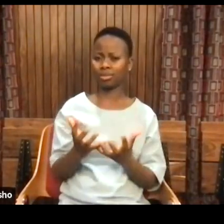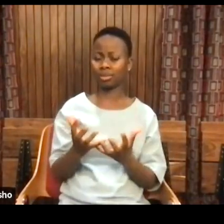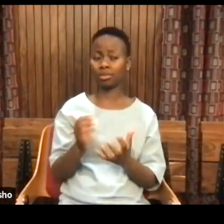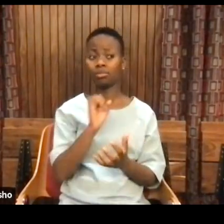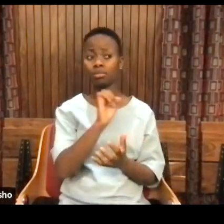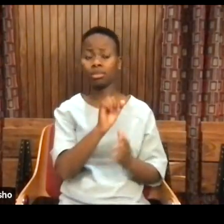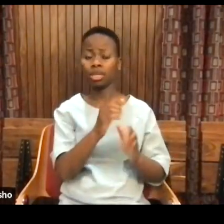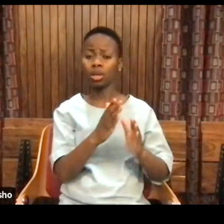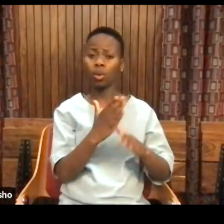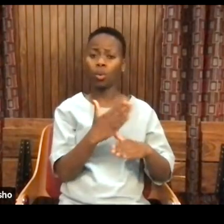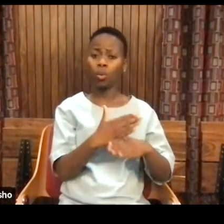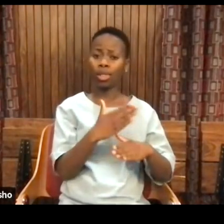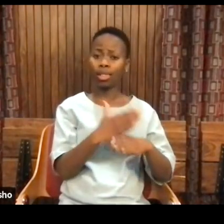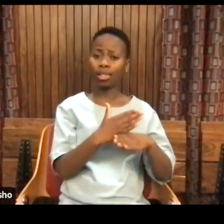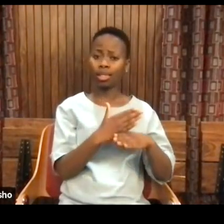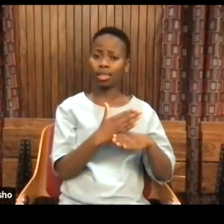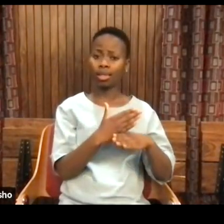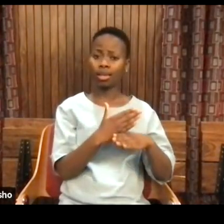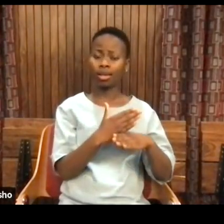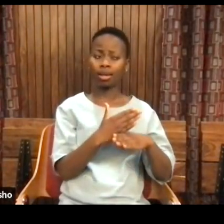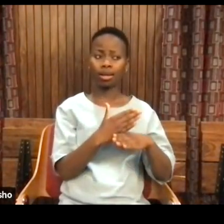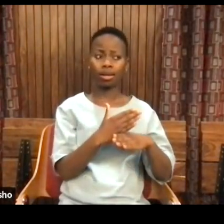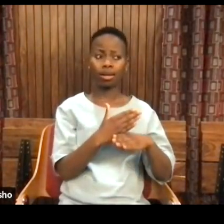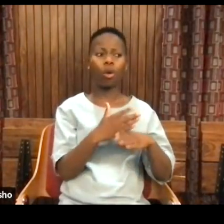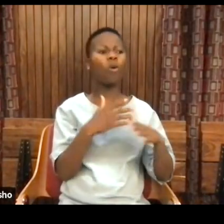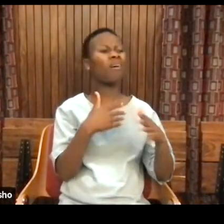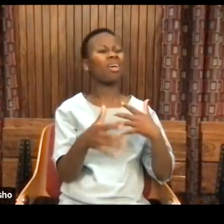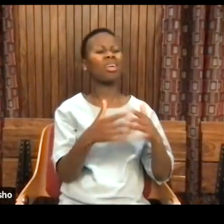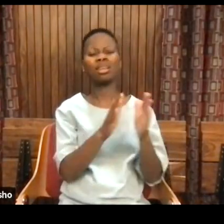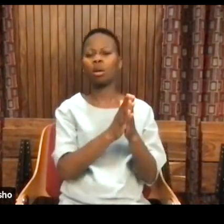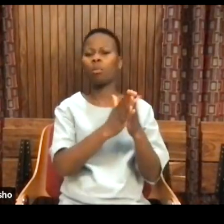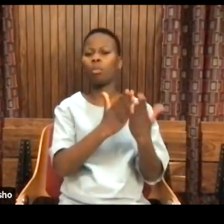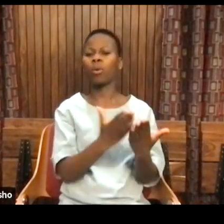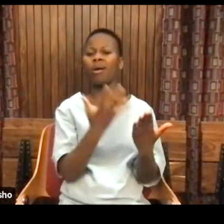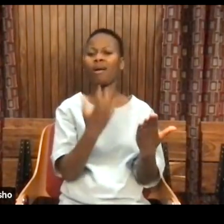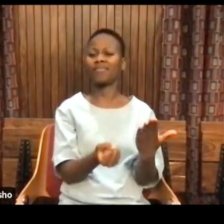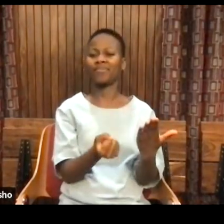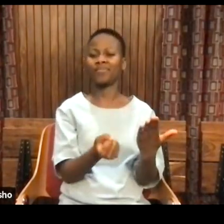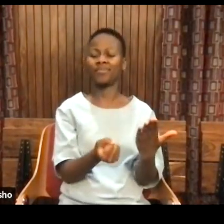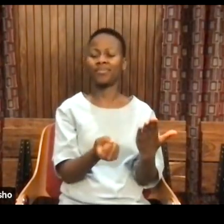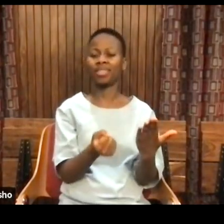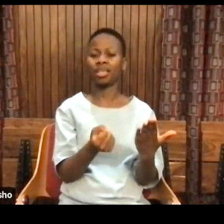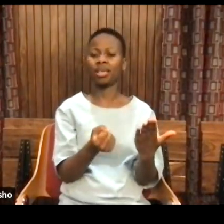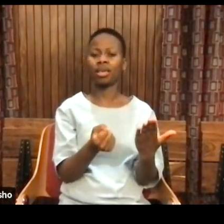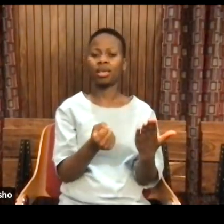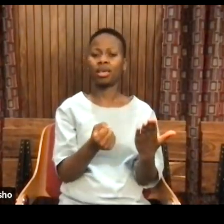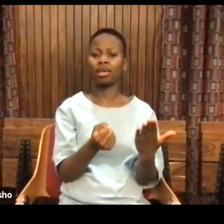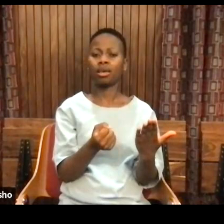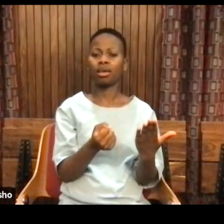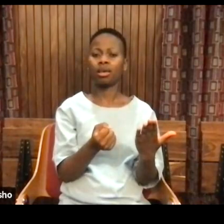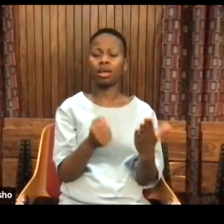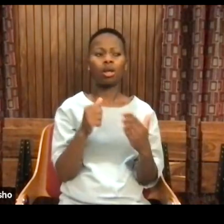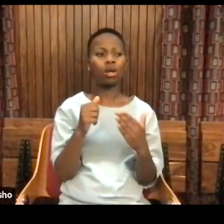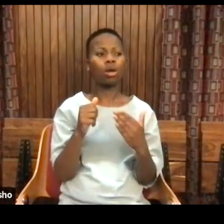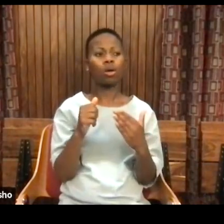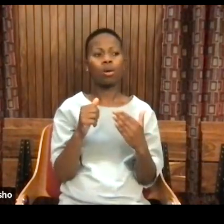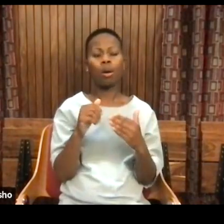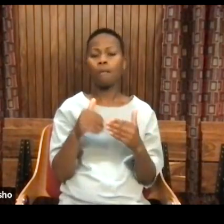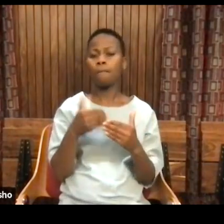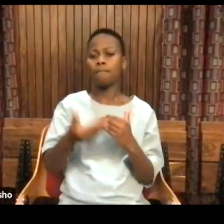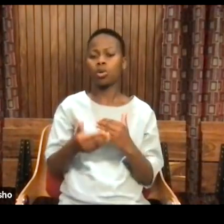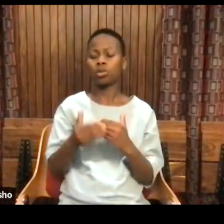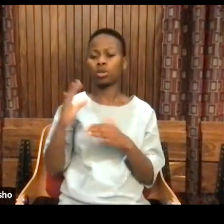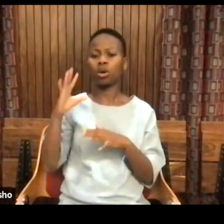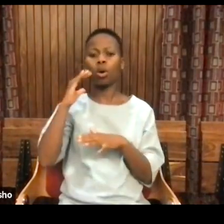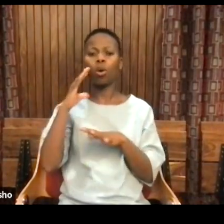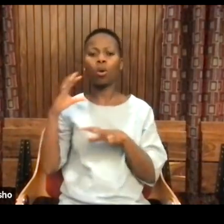his that deals with that question? If you have any work that deals to the question of the novel in the post-colony? Okay. That's what the